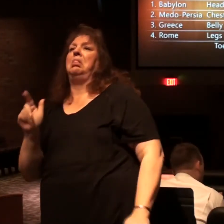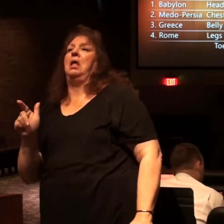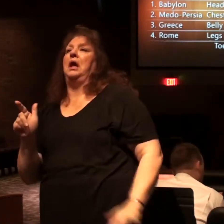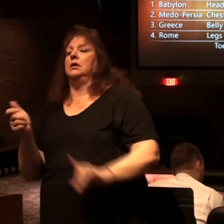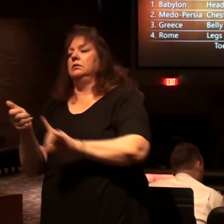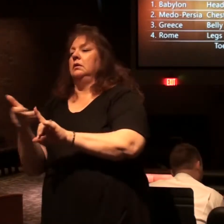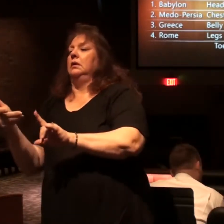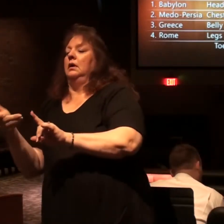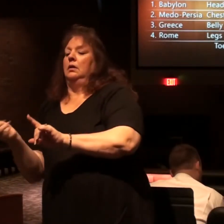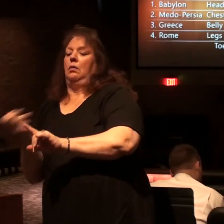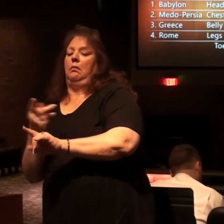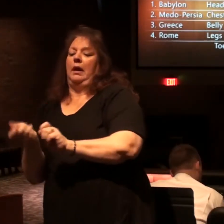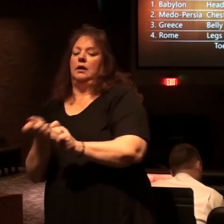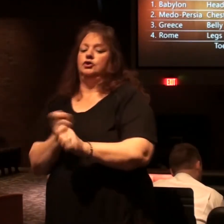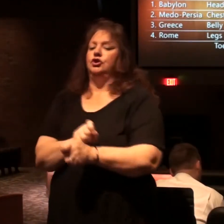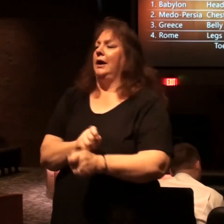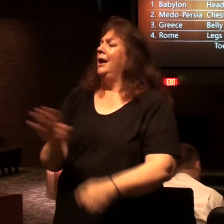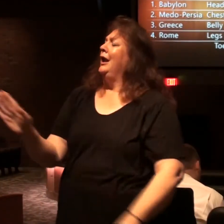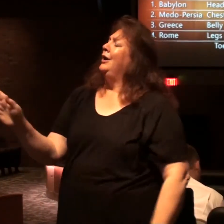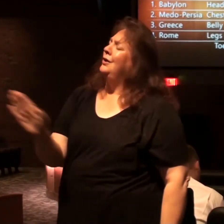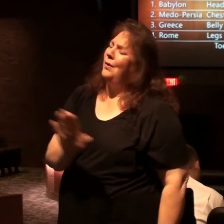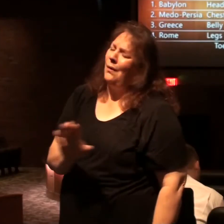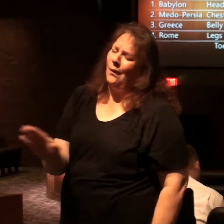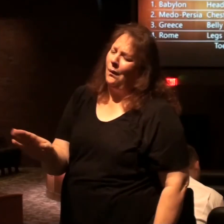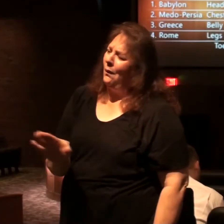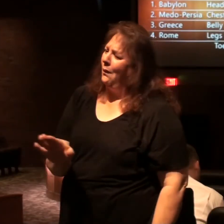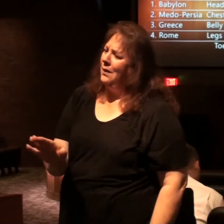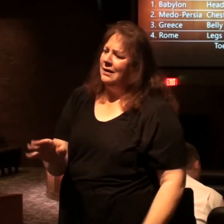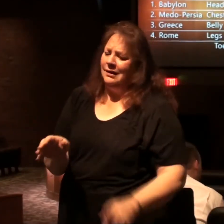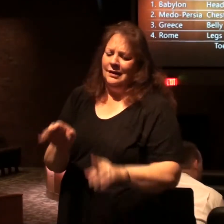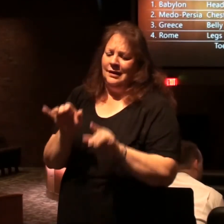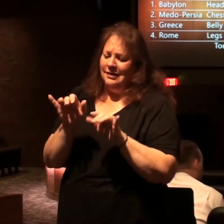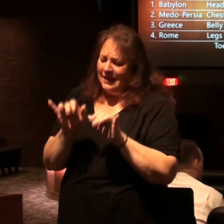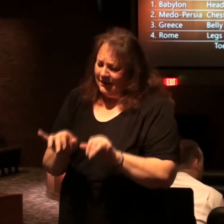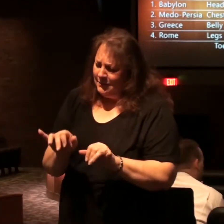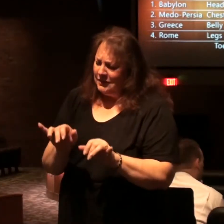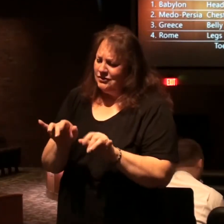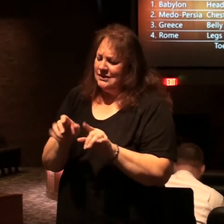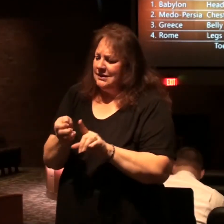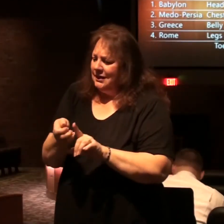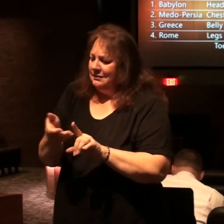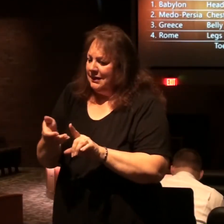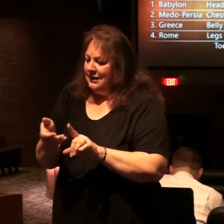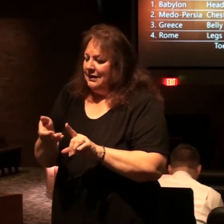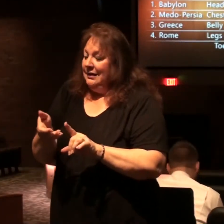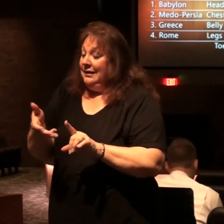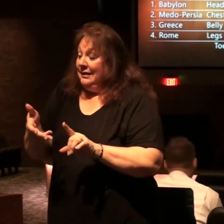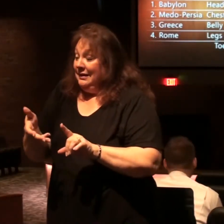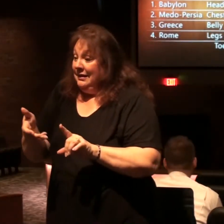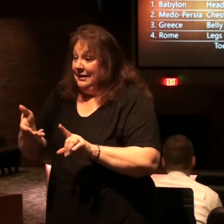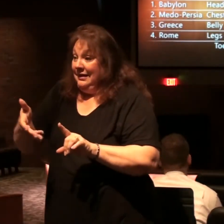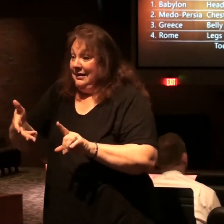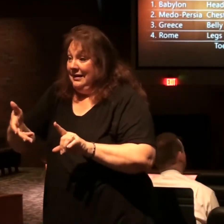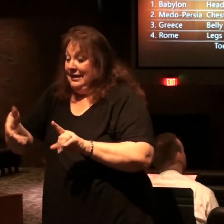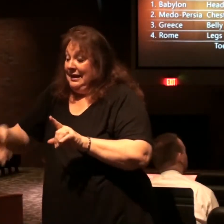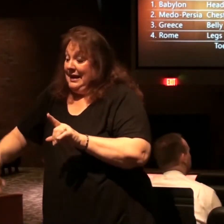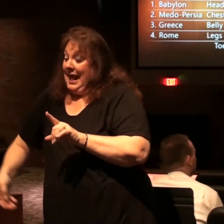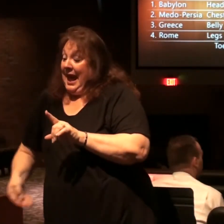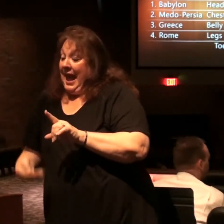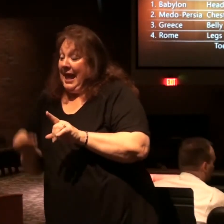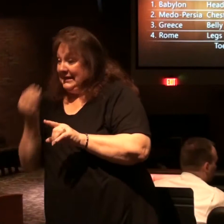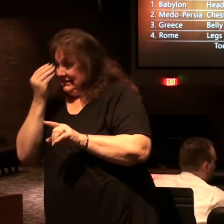revelation changes the earlier revelation it never does it can add to it